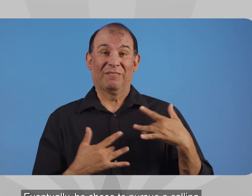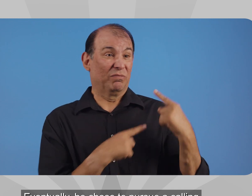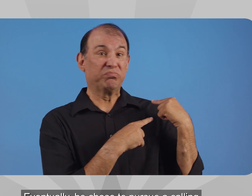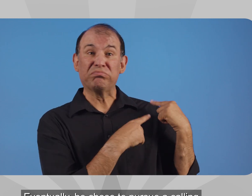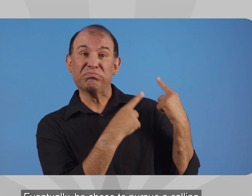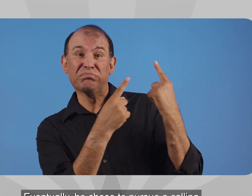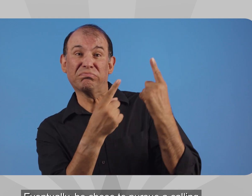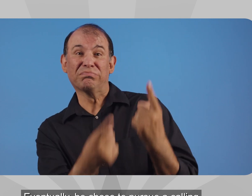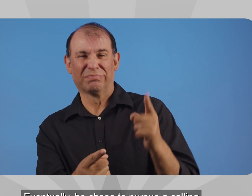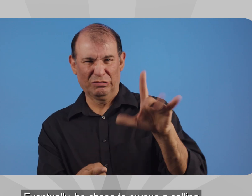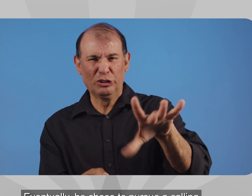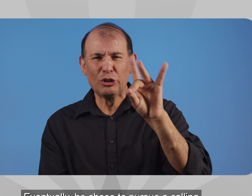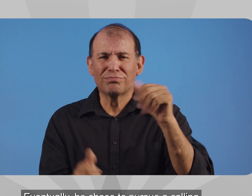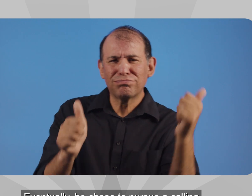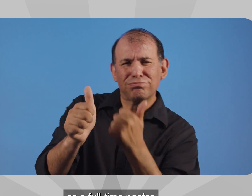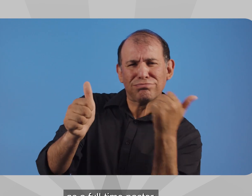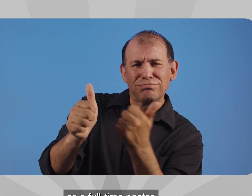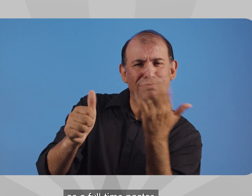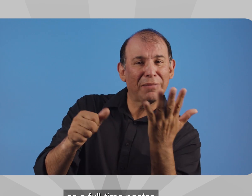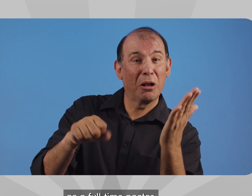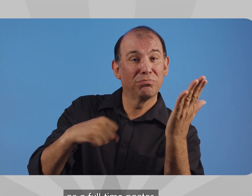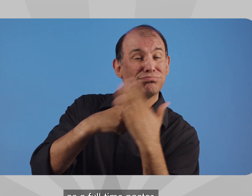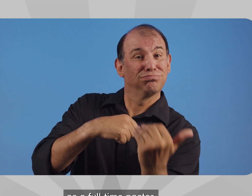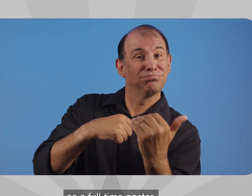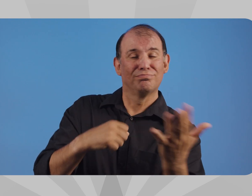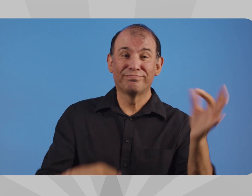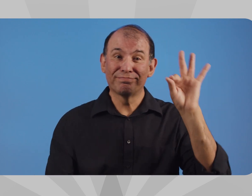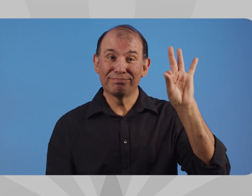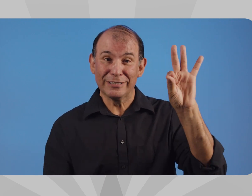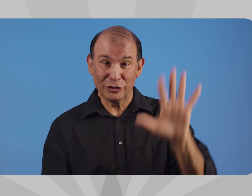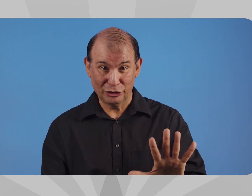Eventually, he chose to pursue a calling as a full-time pastor.